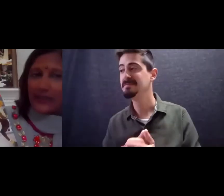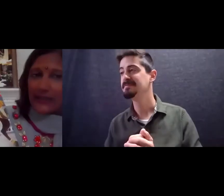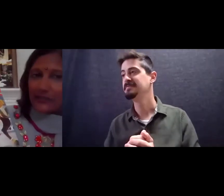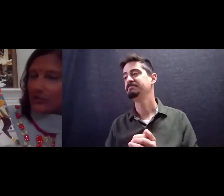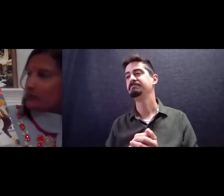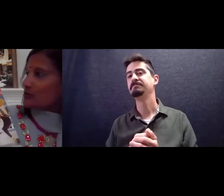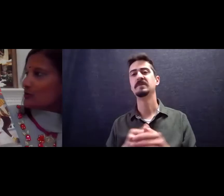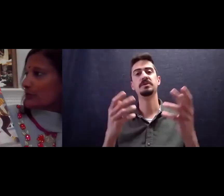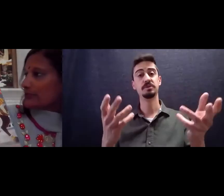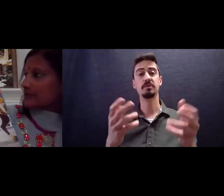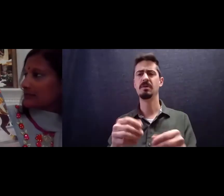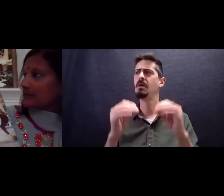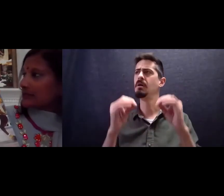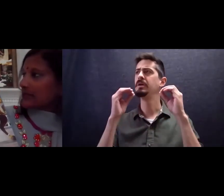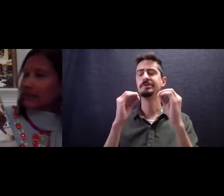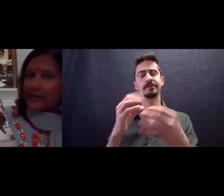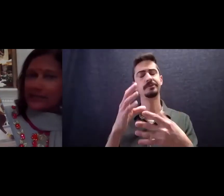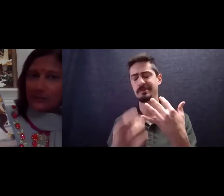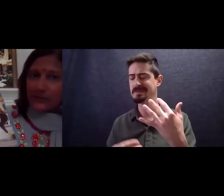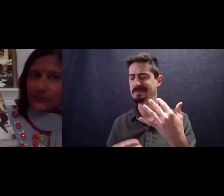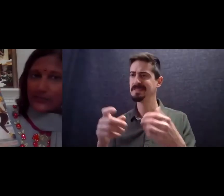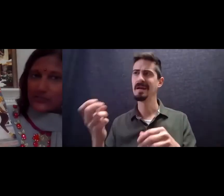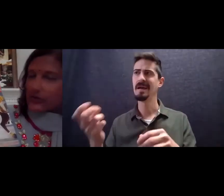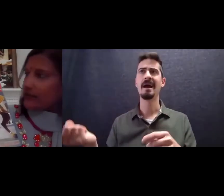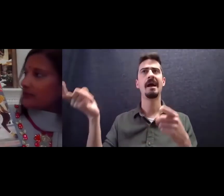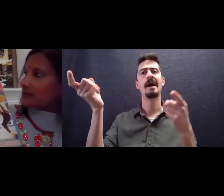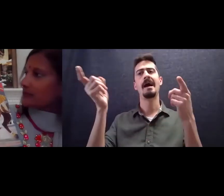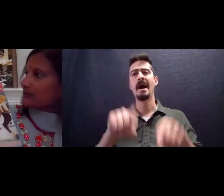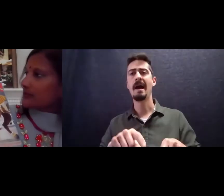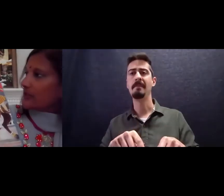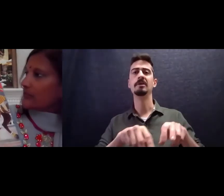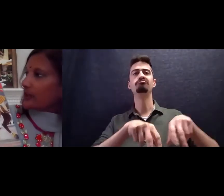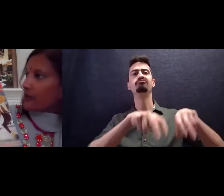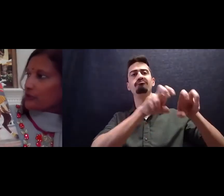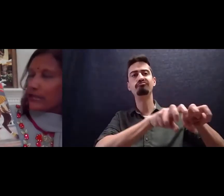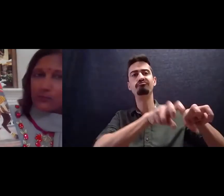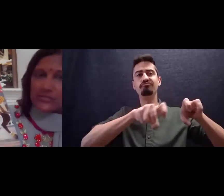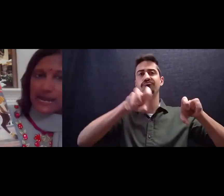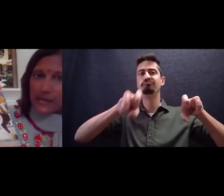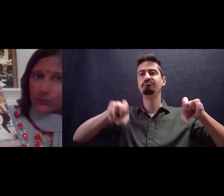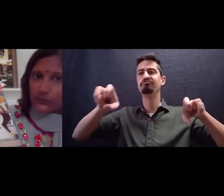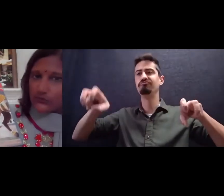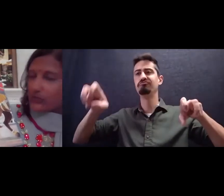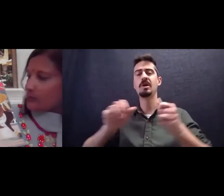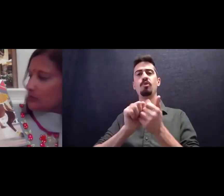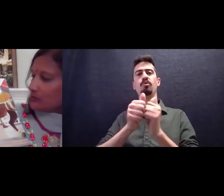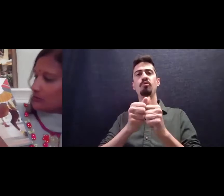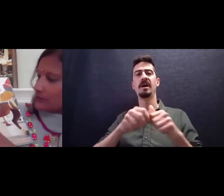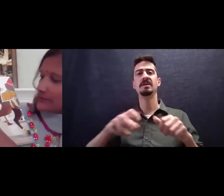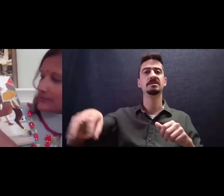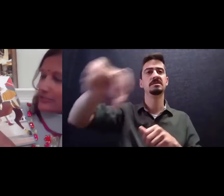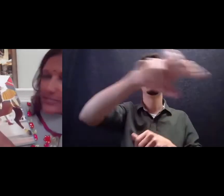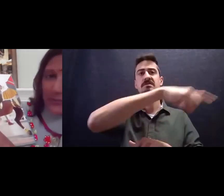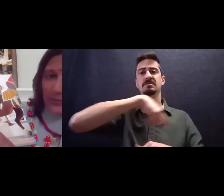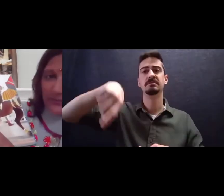they had no choice they lined up at the racetrack the other camels towered over Kamel